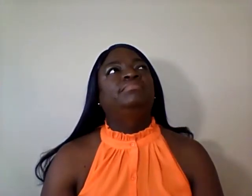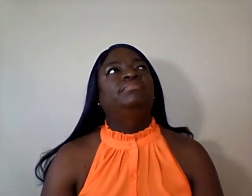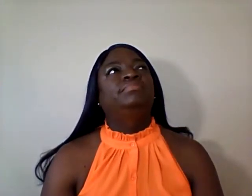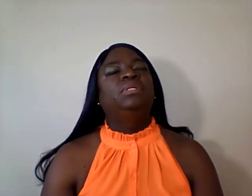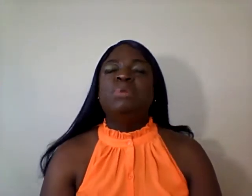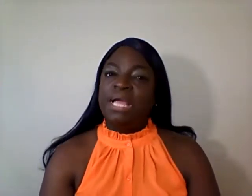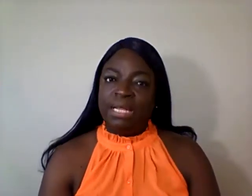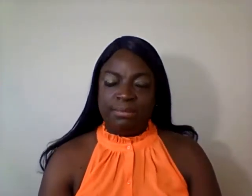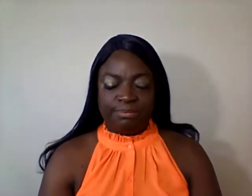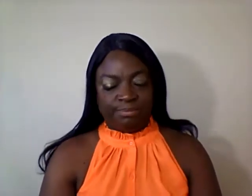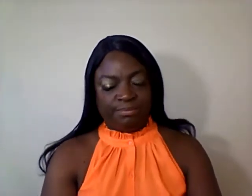writing.